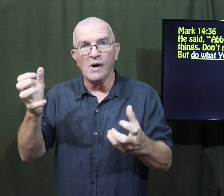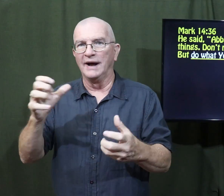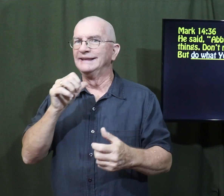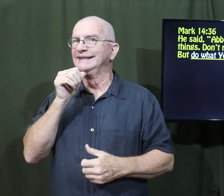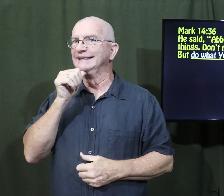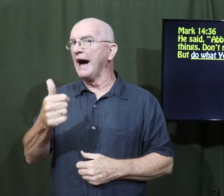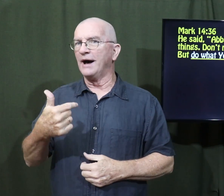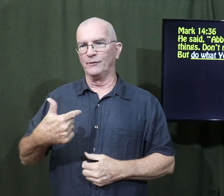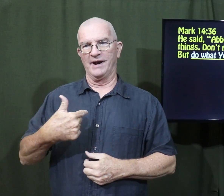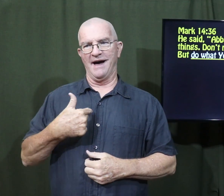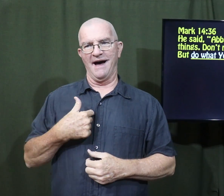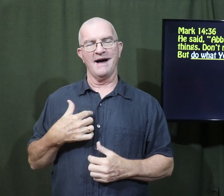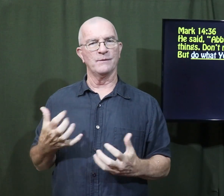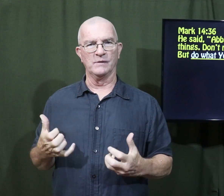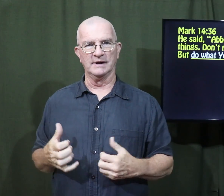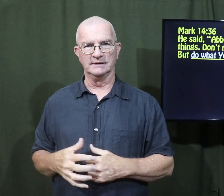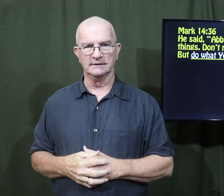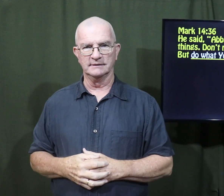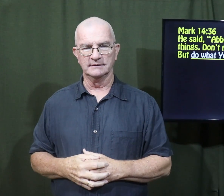want, not what I want.